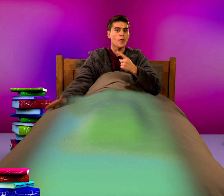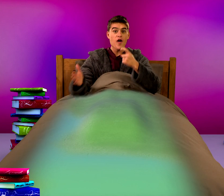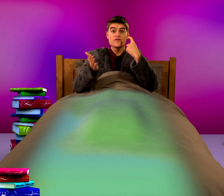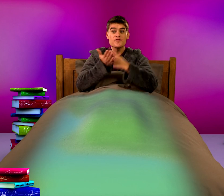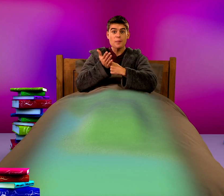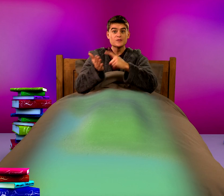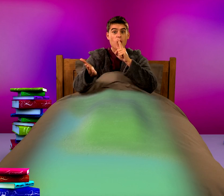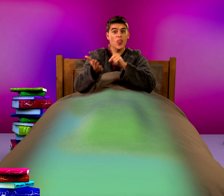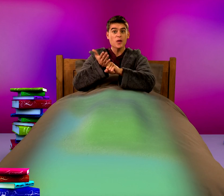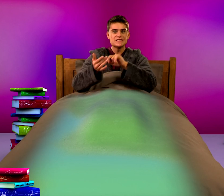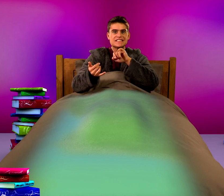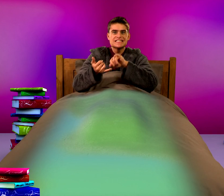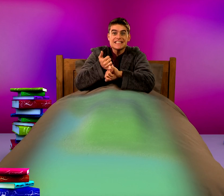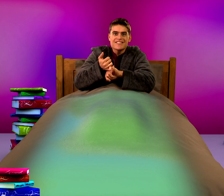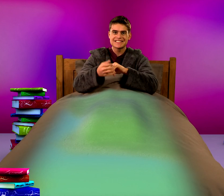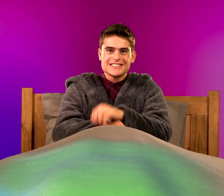By Robert Louis Stevenson